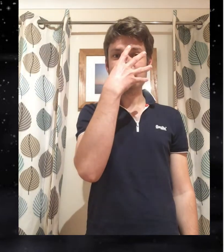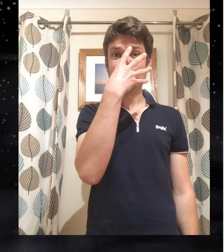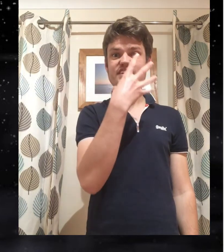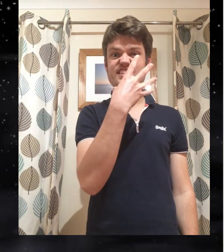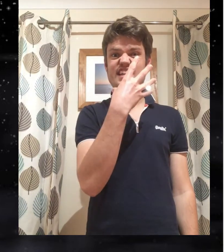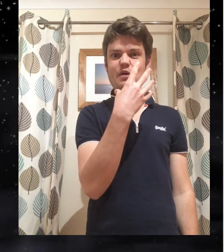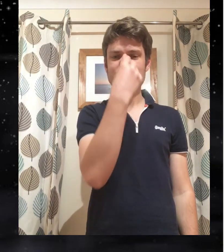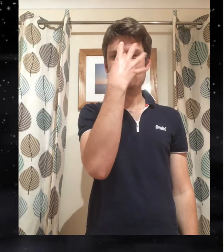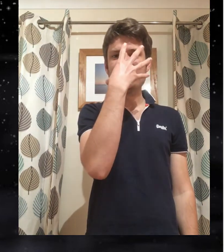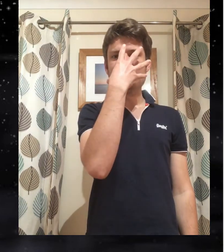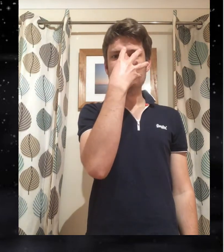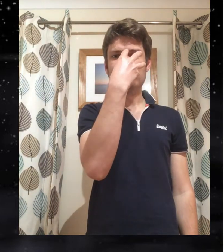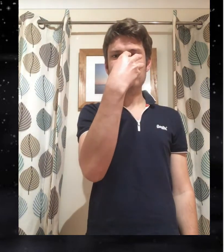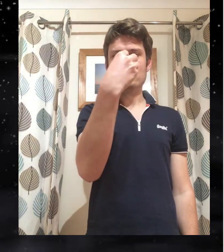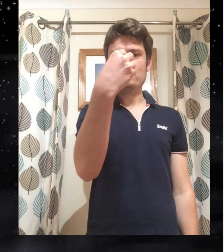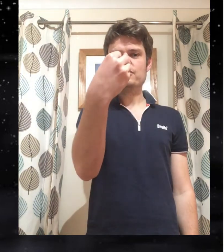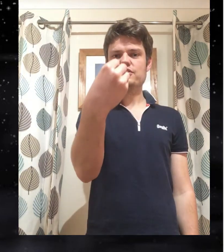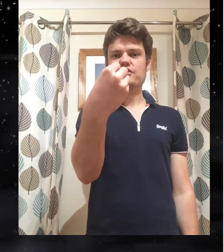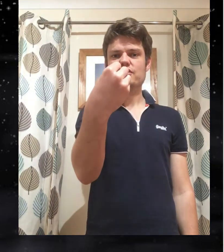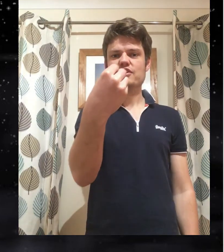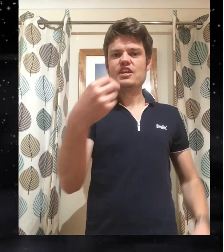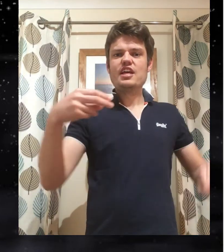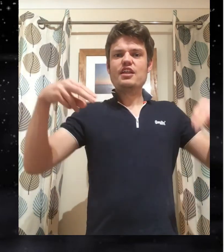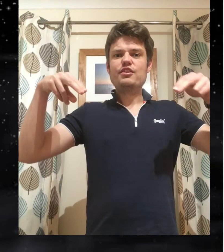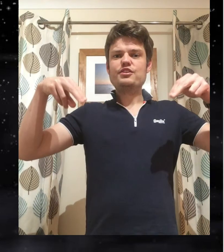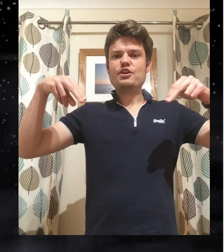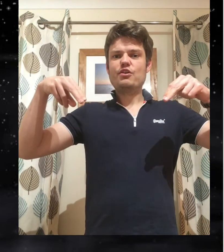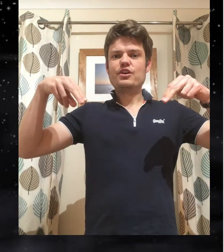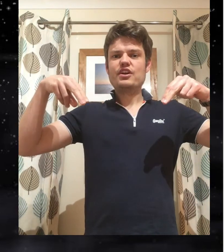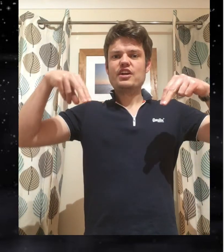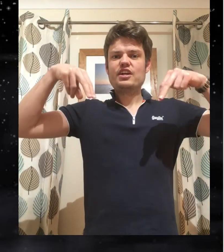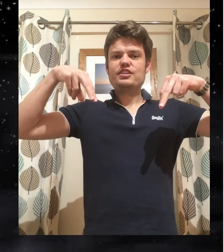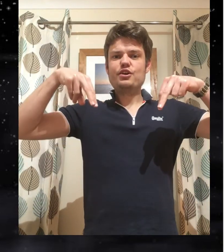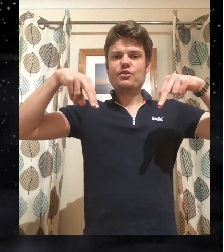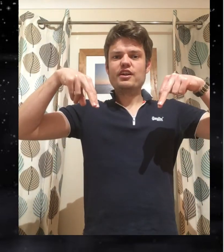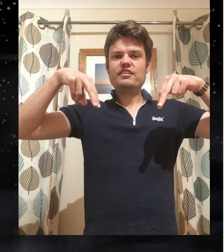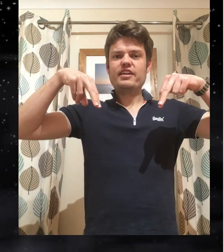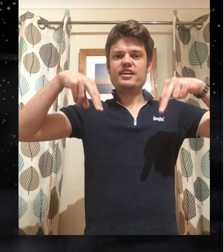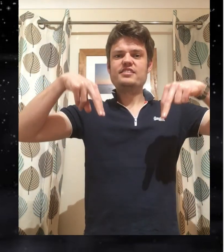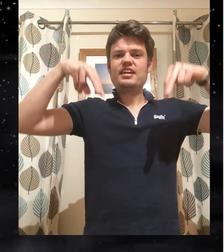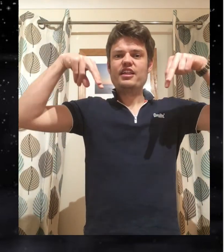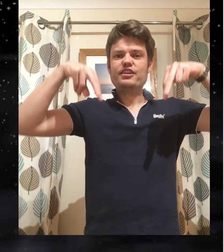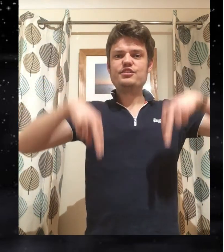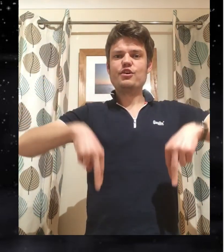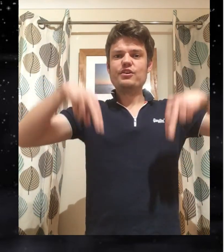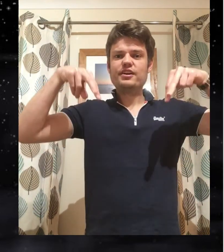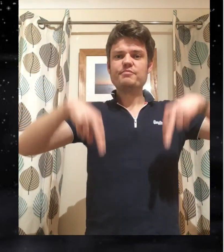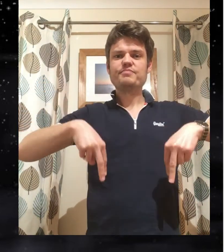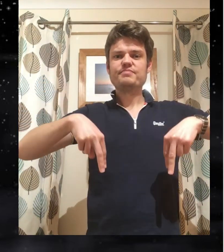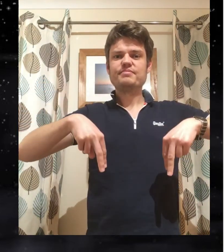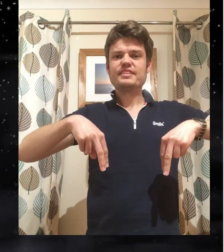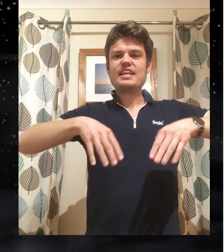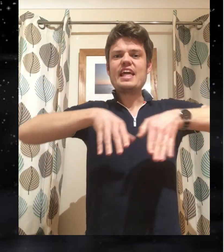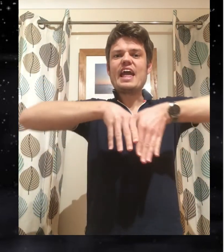like a fox's snout the fox the dog dog goes like this the dog